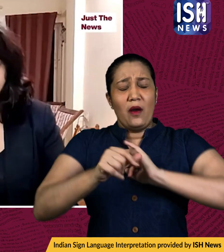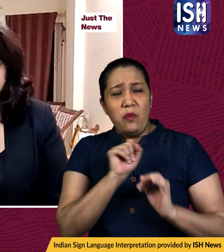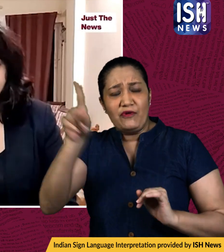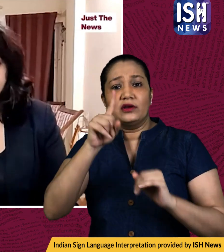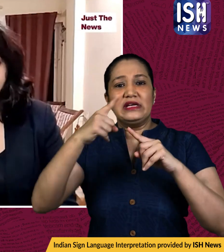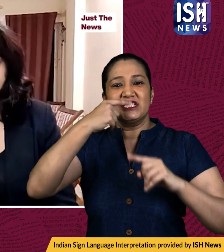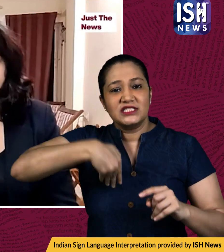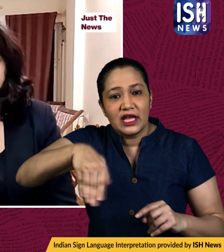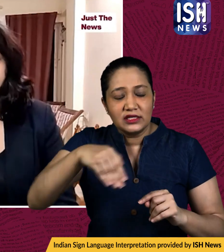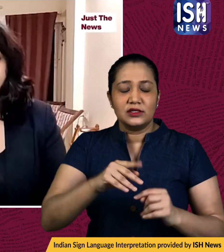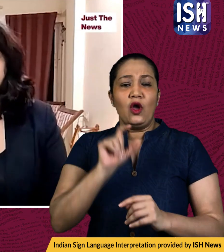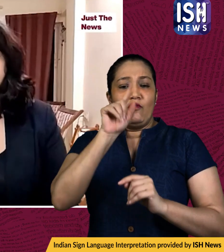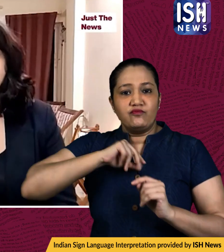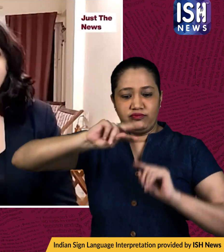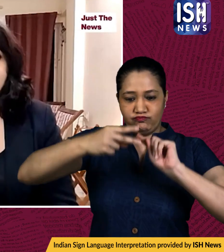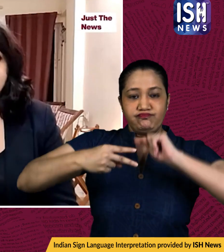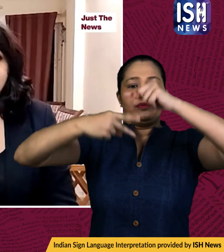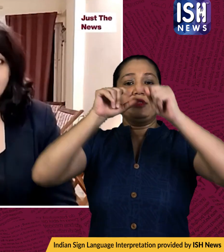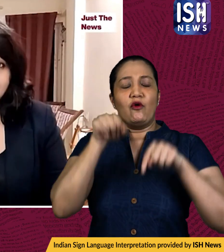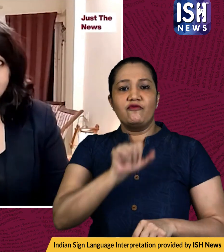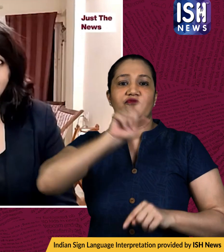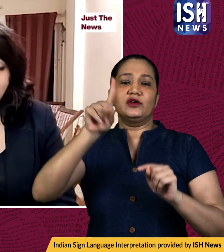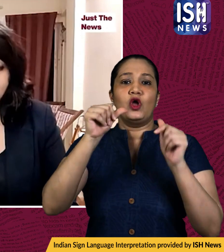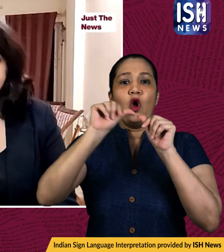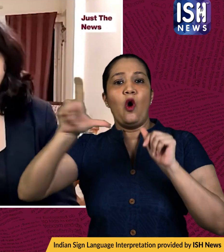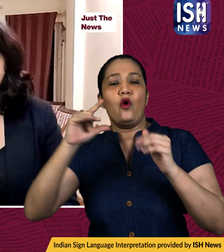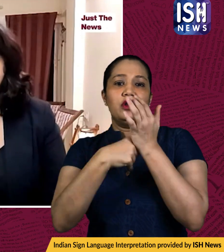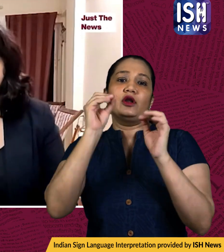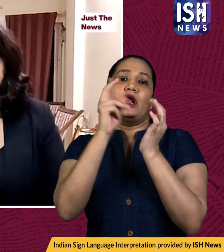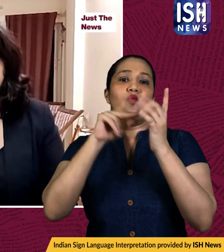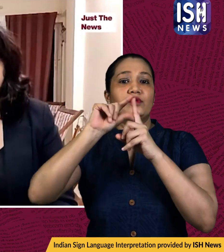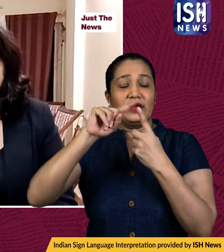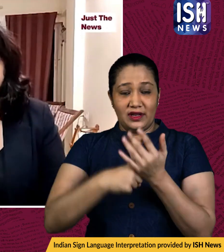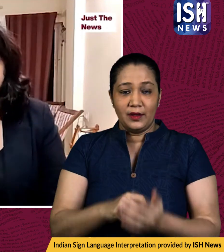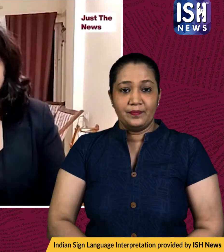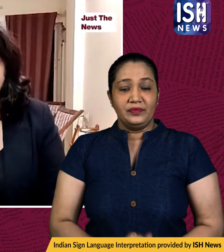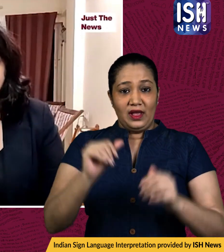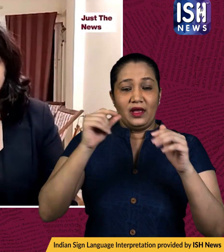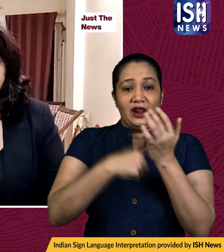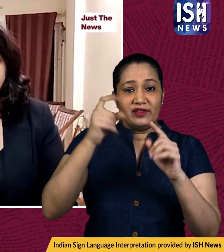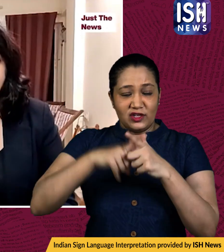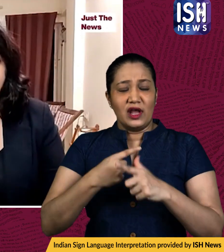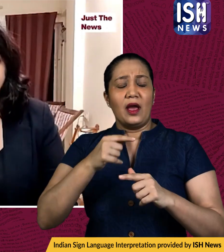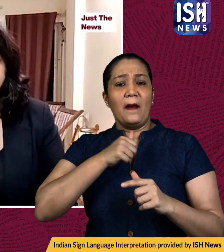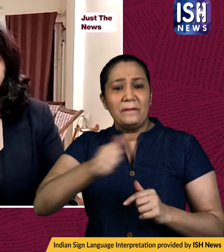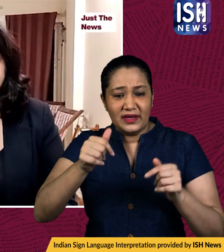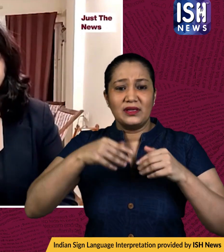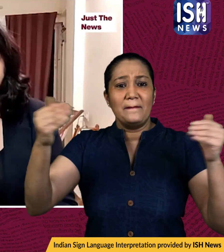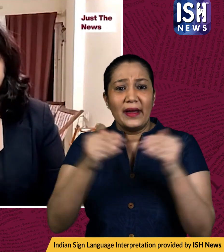test cricket after jumping two spots in the latest icc rankings now jadeja was named player of the match for his show